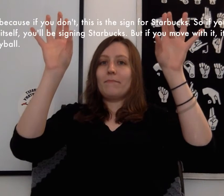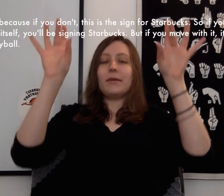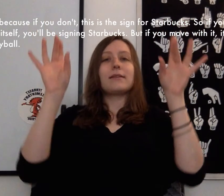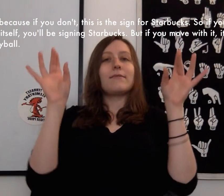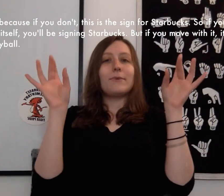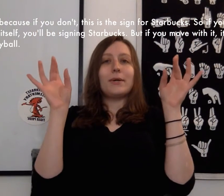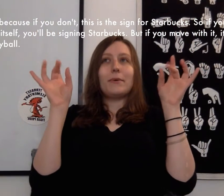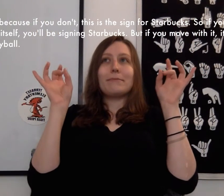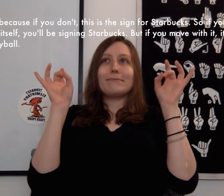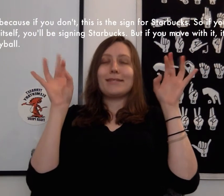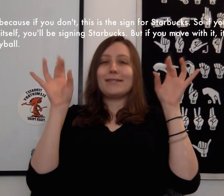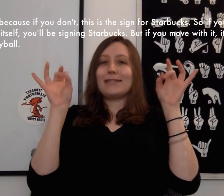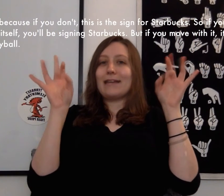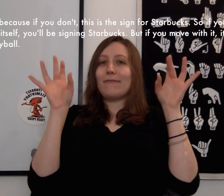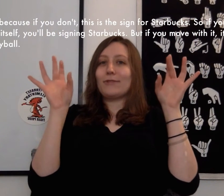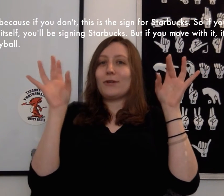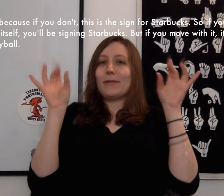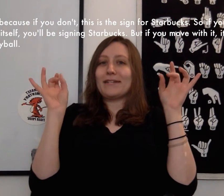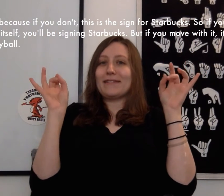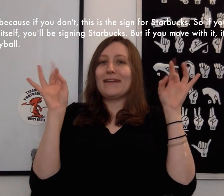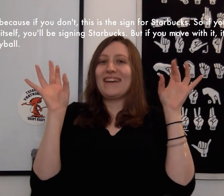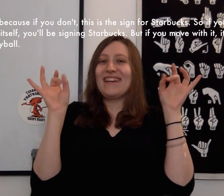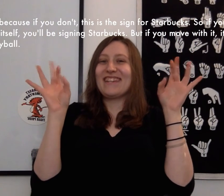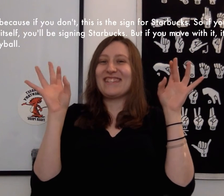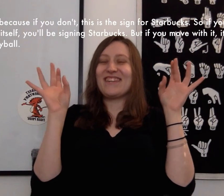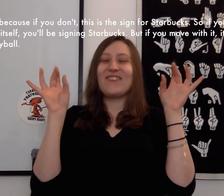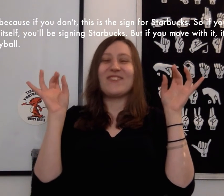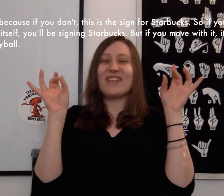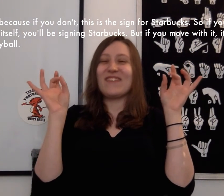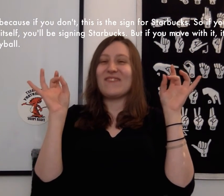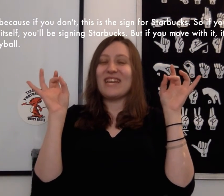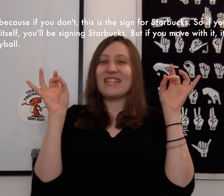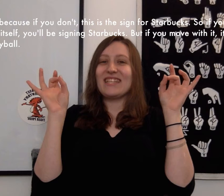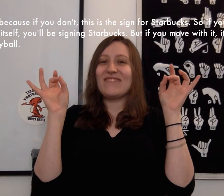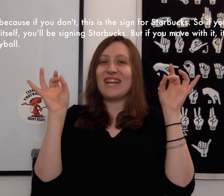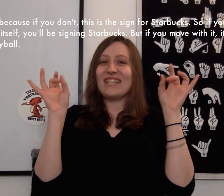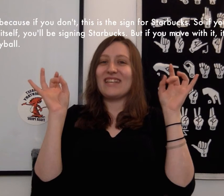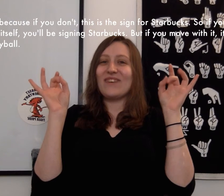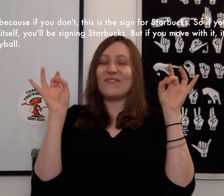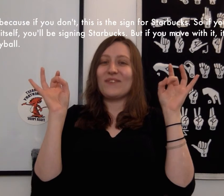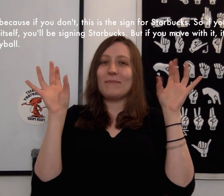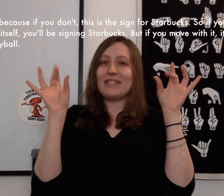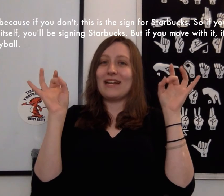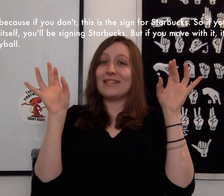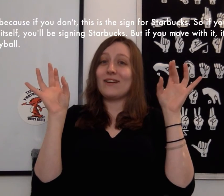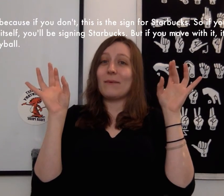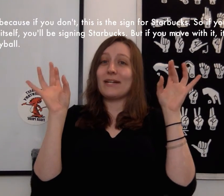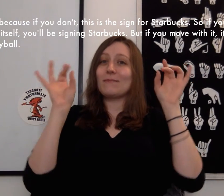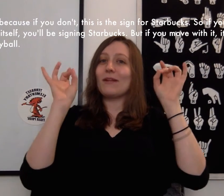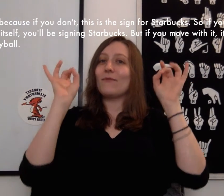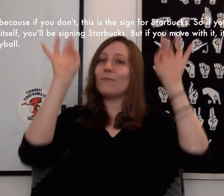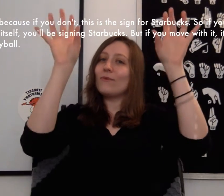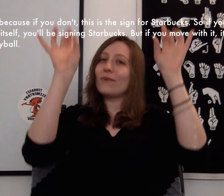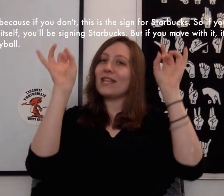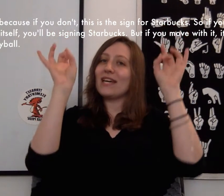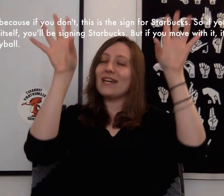Because if you don't, this is the sign for Starbucks. So if you leave it by itself, you'll be signing Starbucks. But if you move with it,